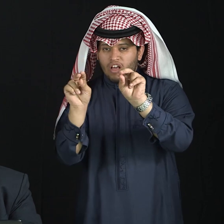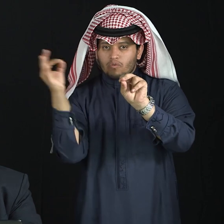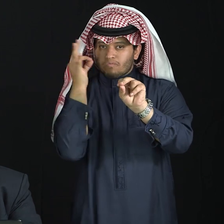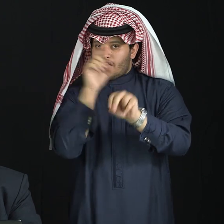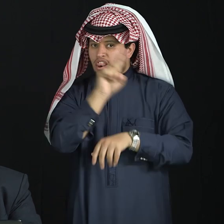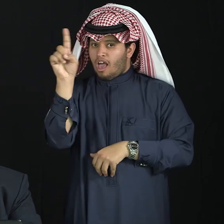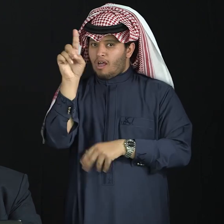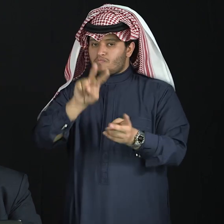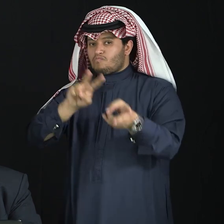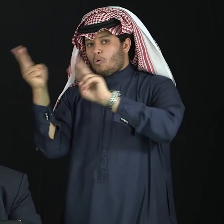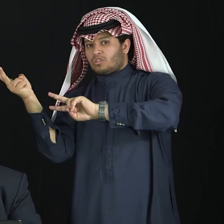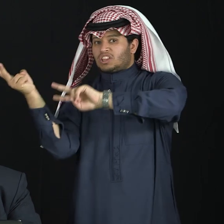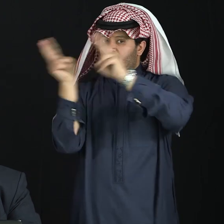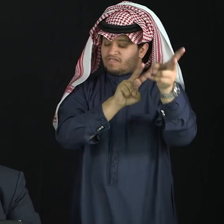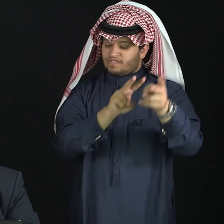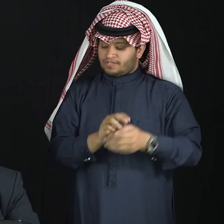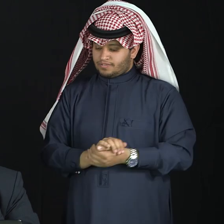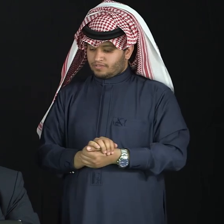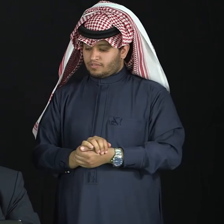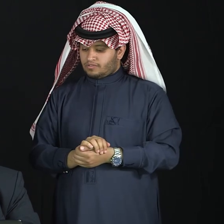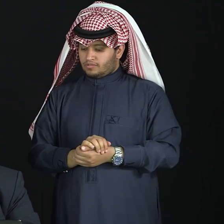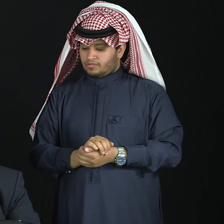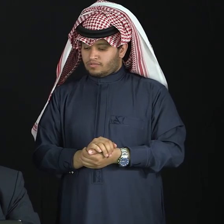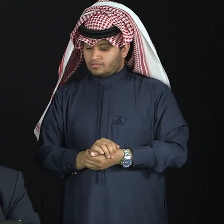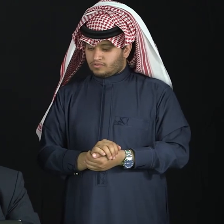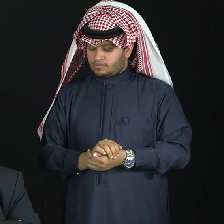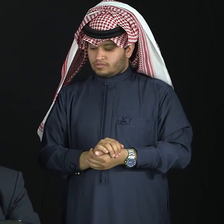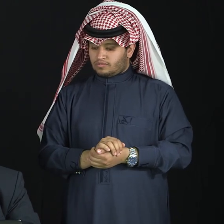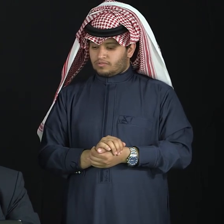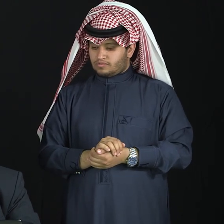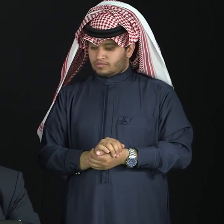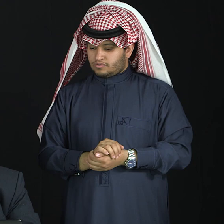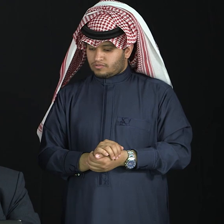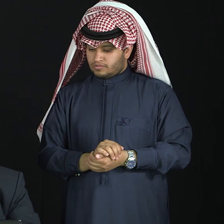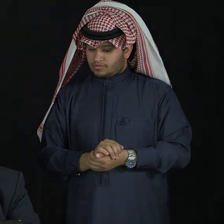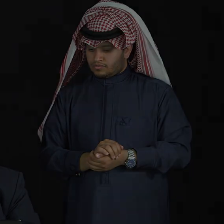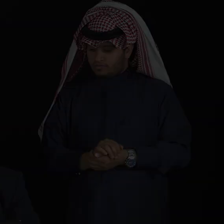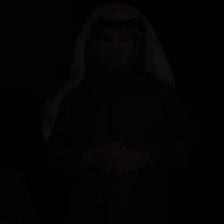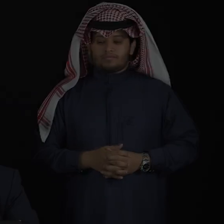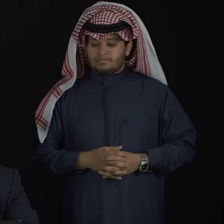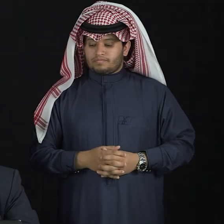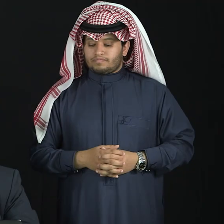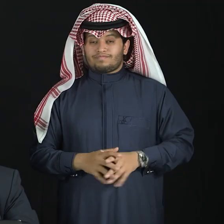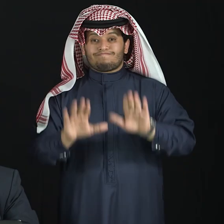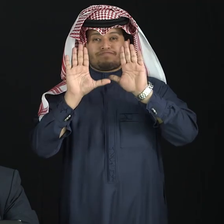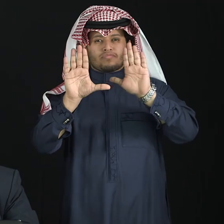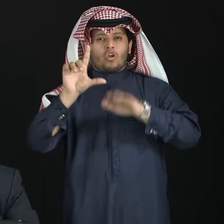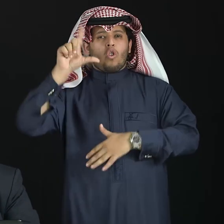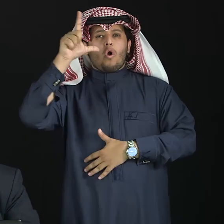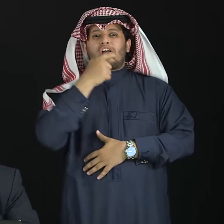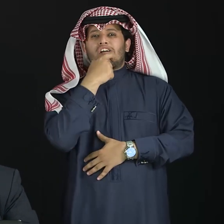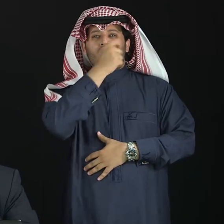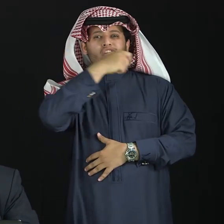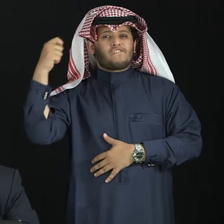And that's, in fact, what KKU, uh, has started with. The importance